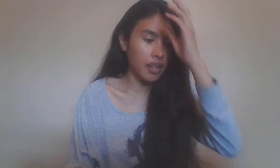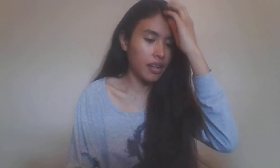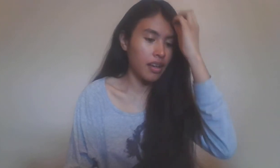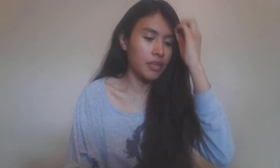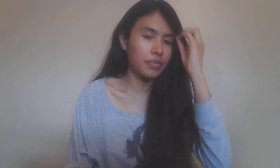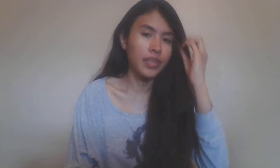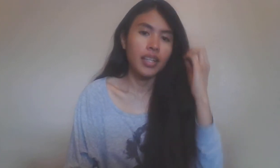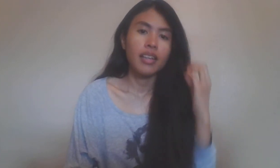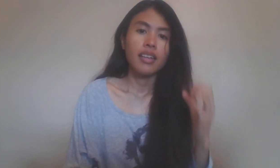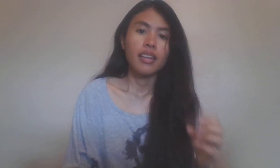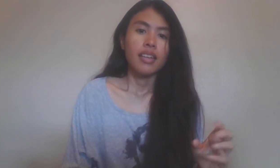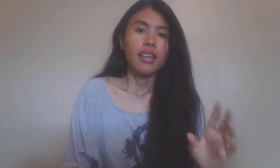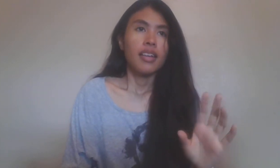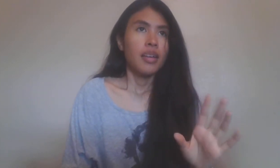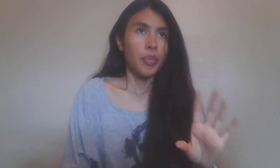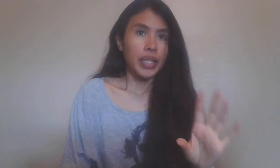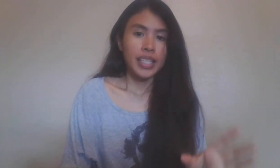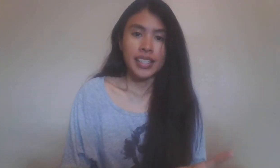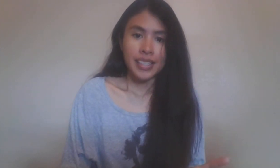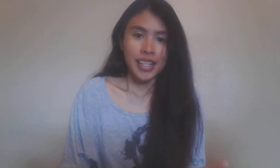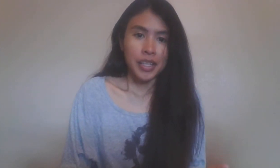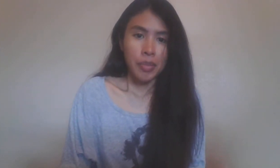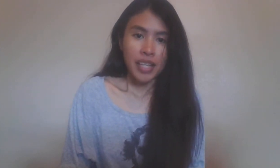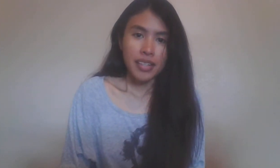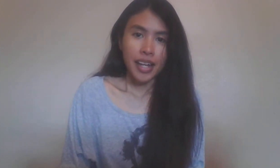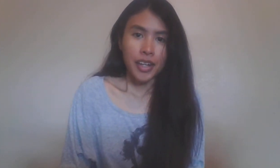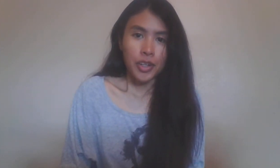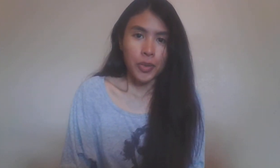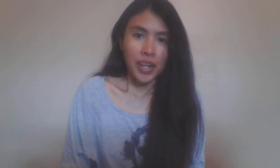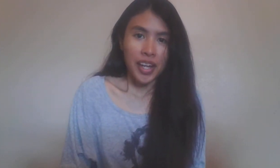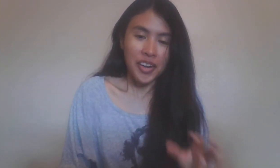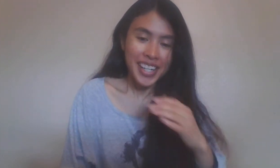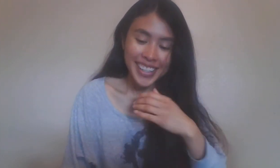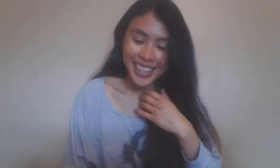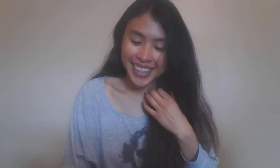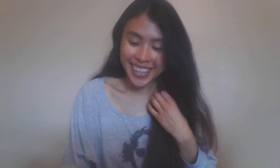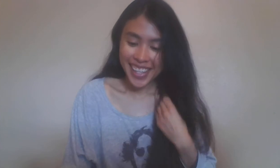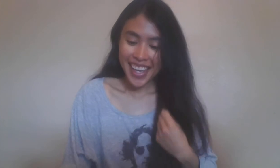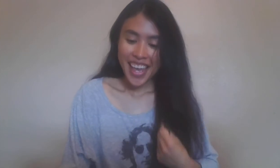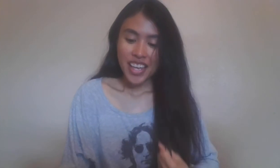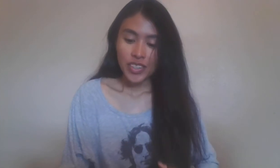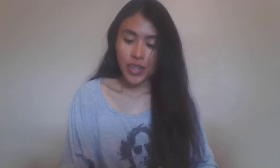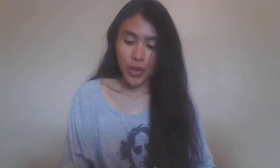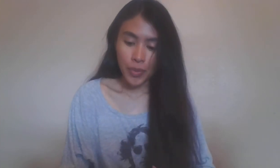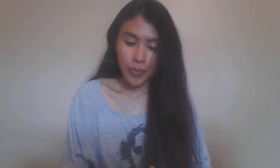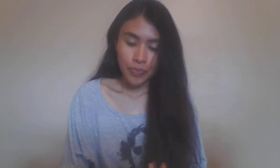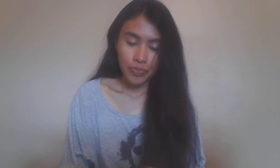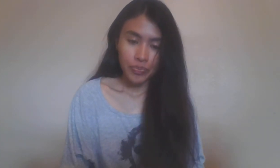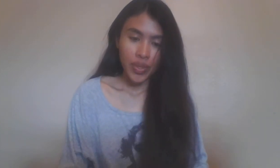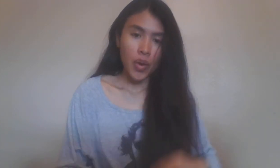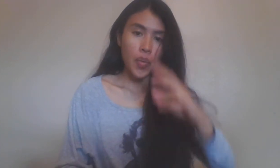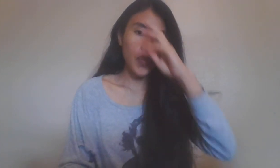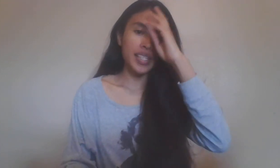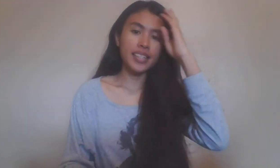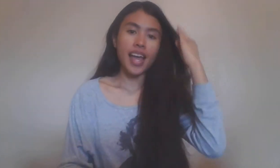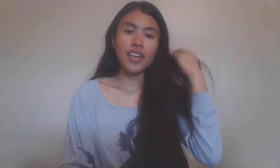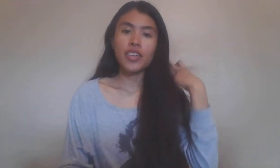but this is like the best that I could do right now. So when Saturn